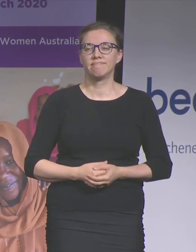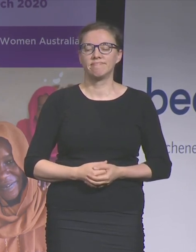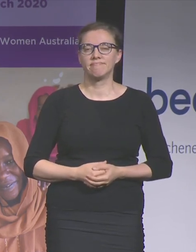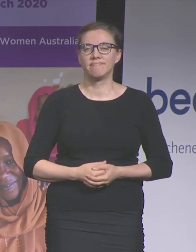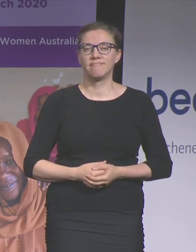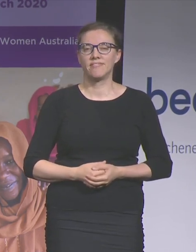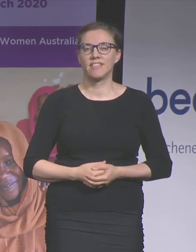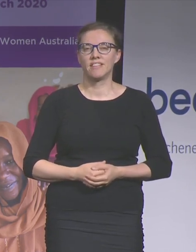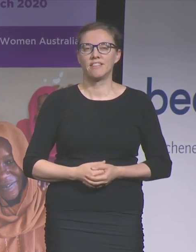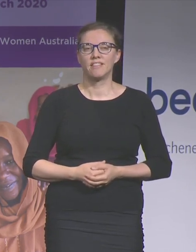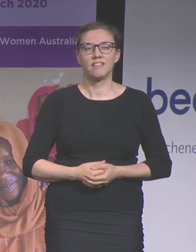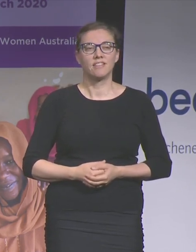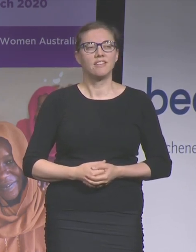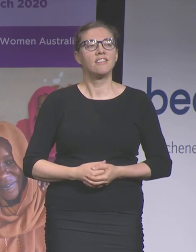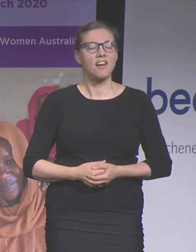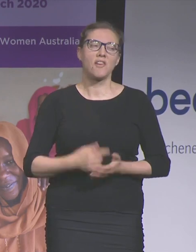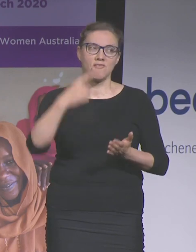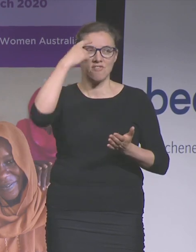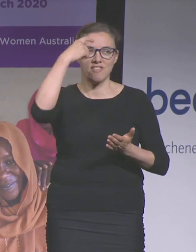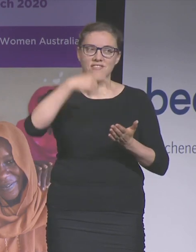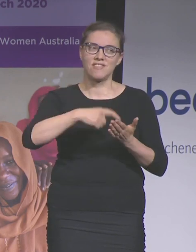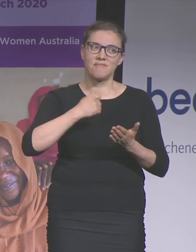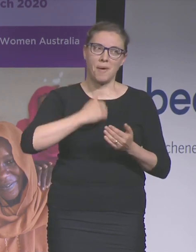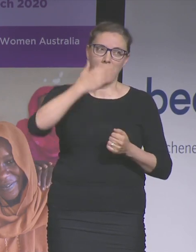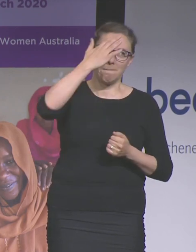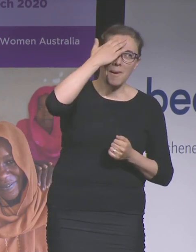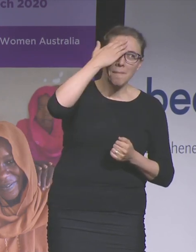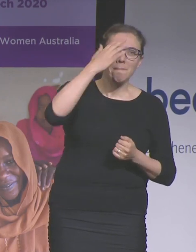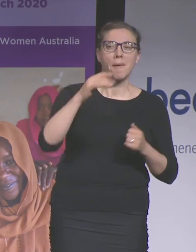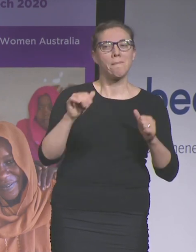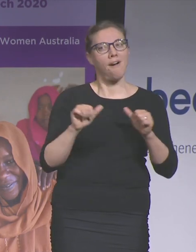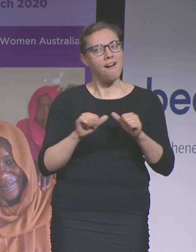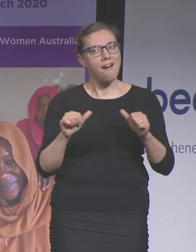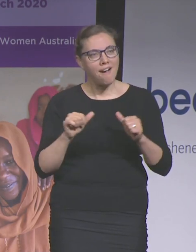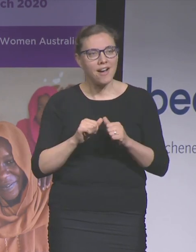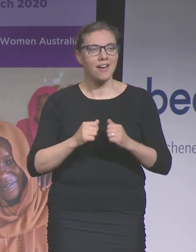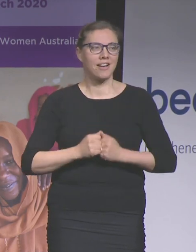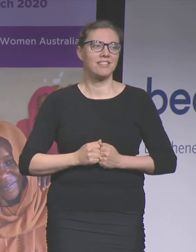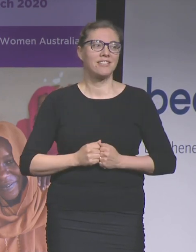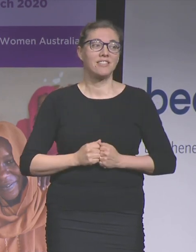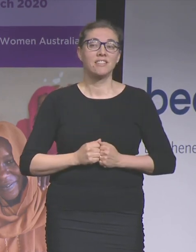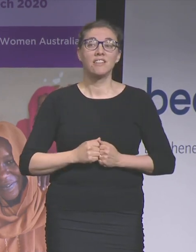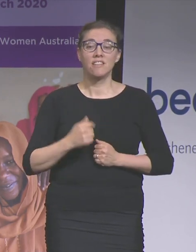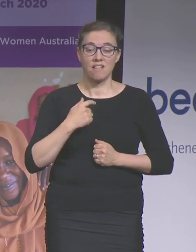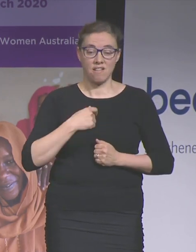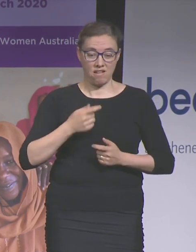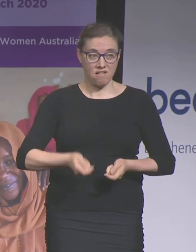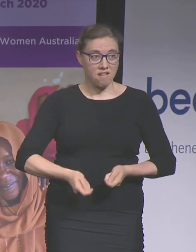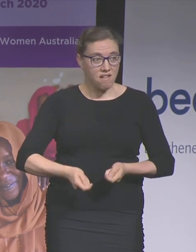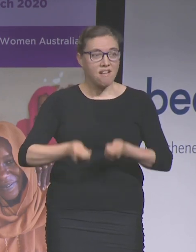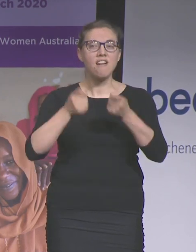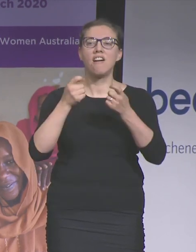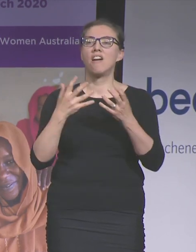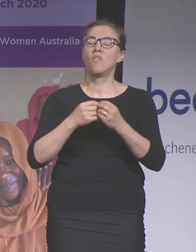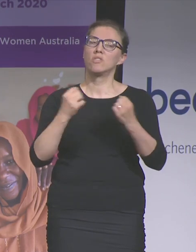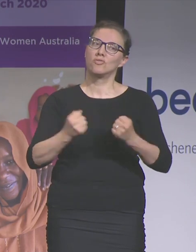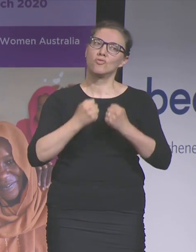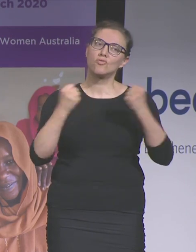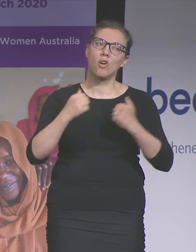Can I also acknowledge my mum and my aunts who are here I was raised and nurtured by strong women for which I am eternally grateful.